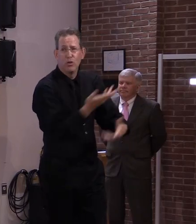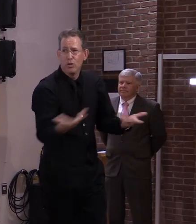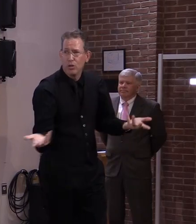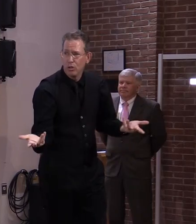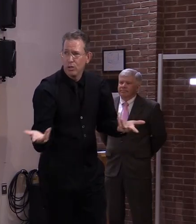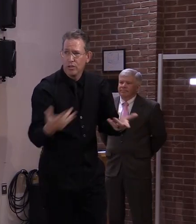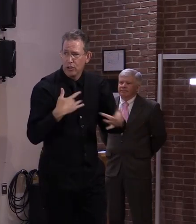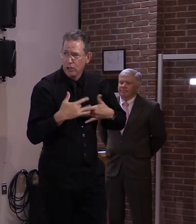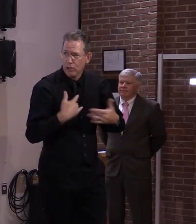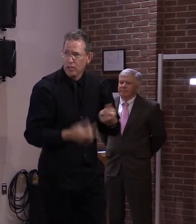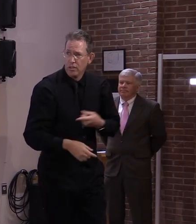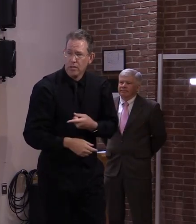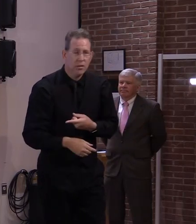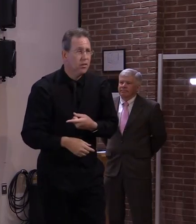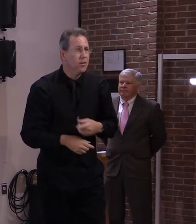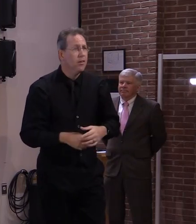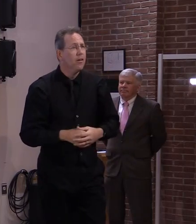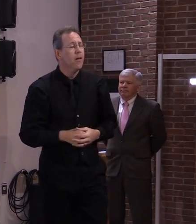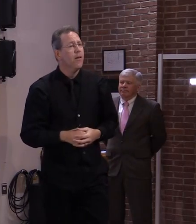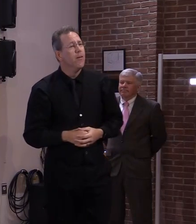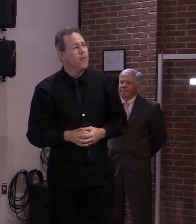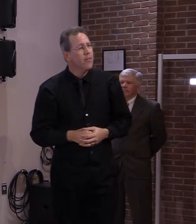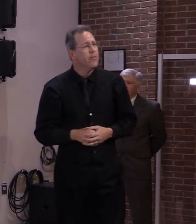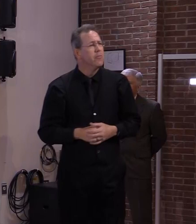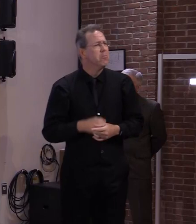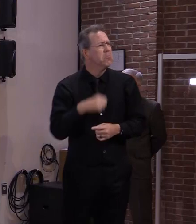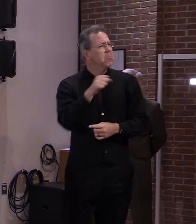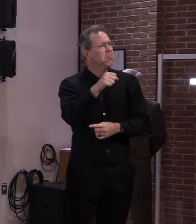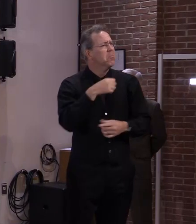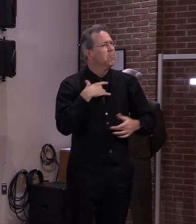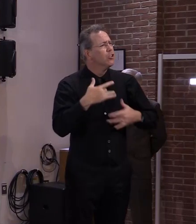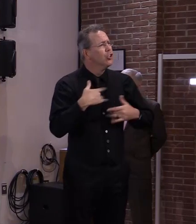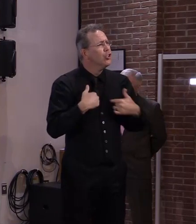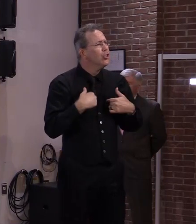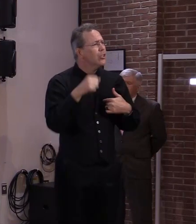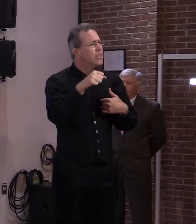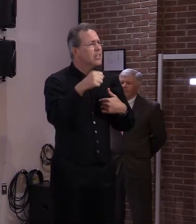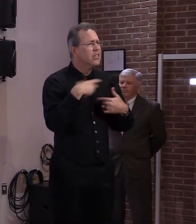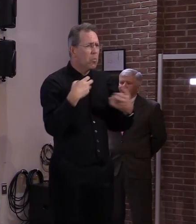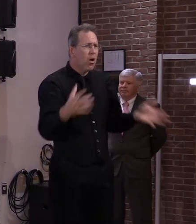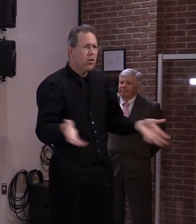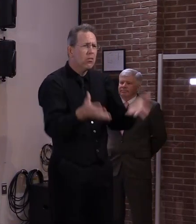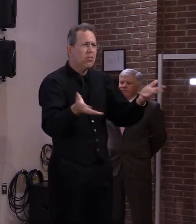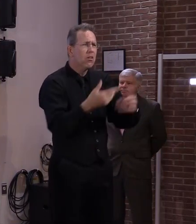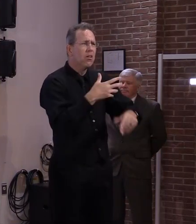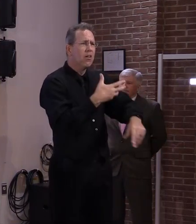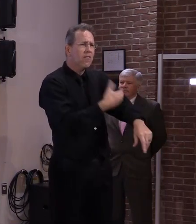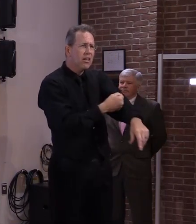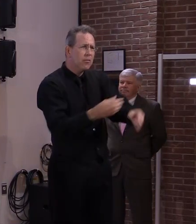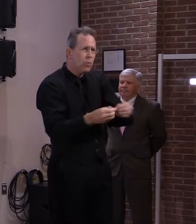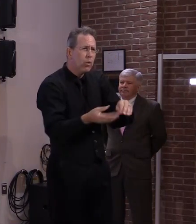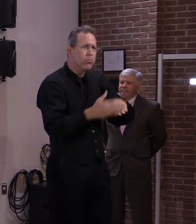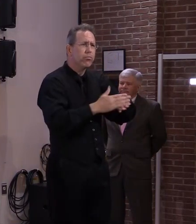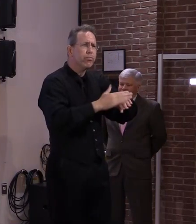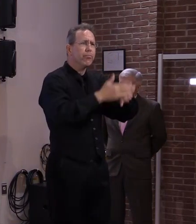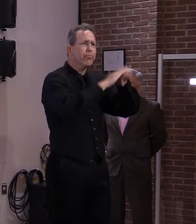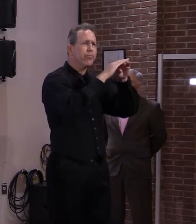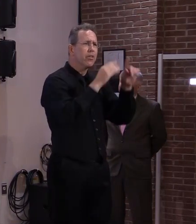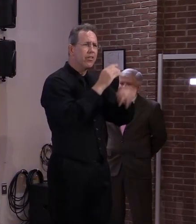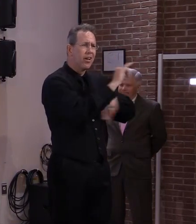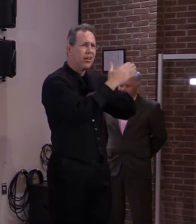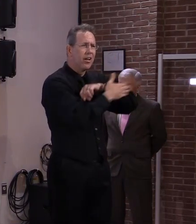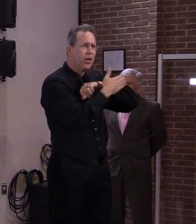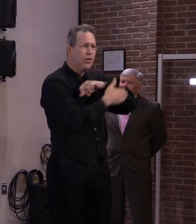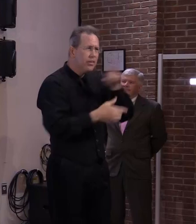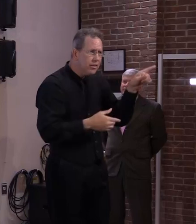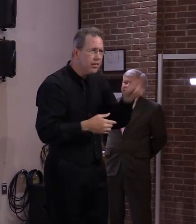me i would like to see the number increase obviously um but uh again we'll try and we're not going to give up on them we'll